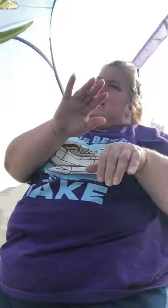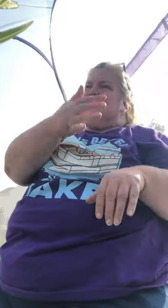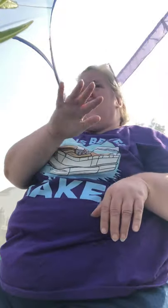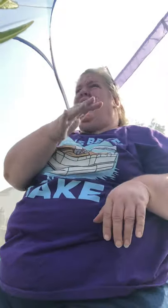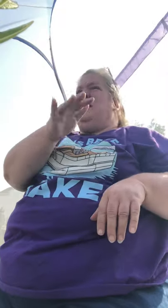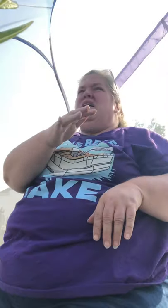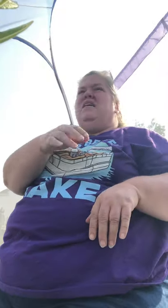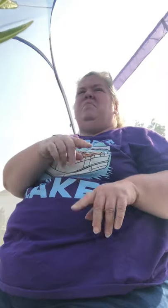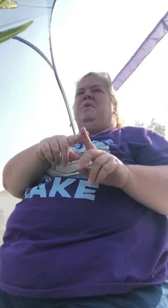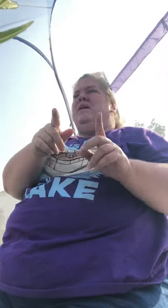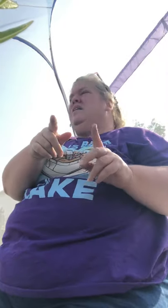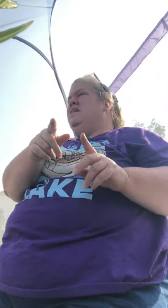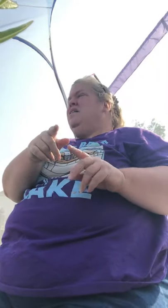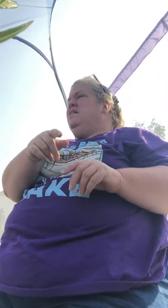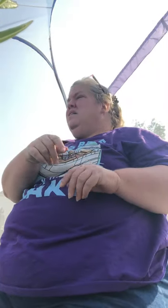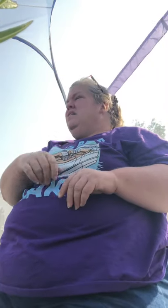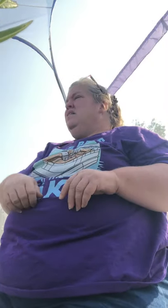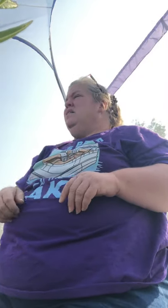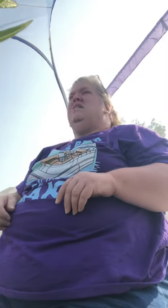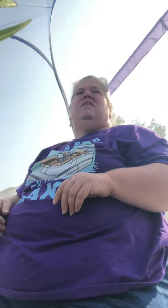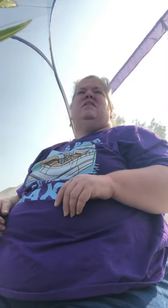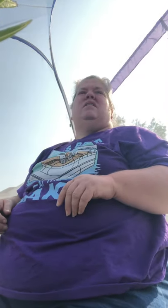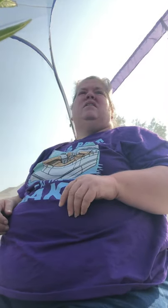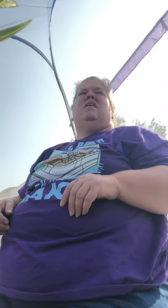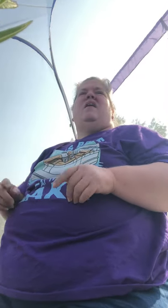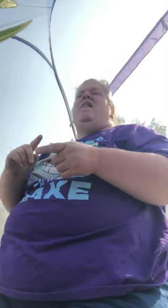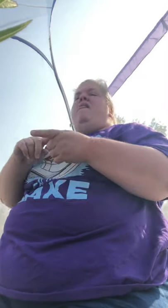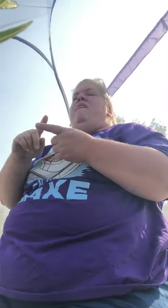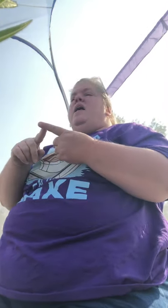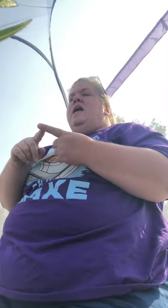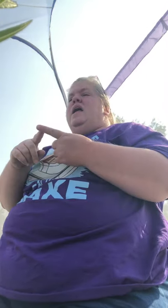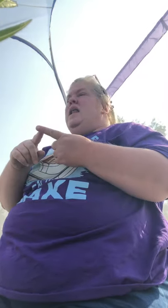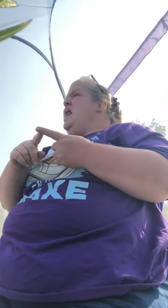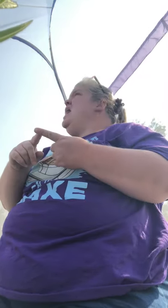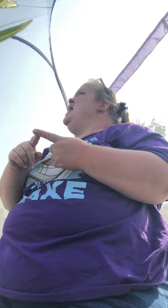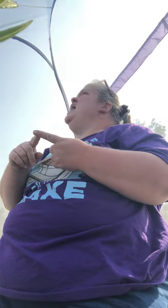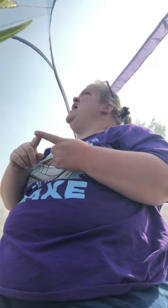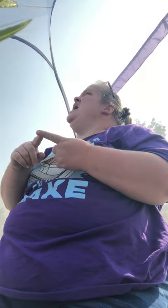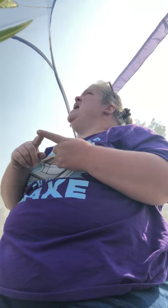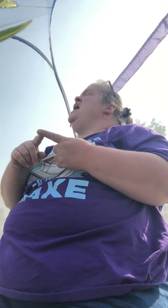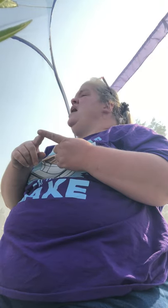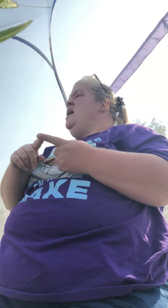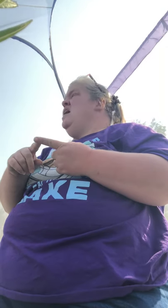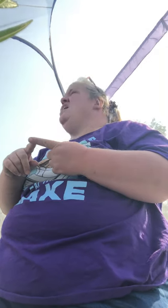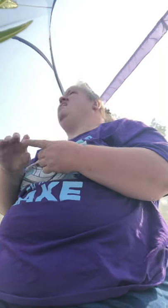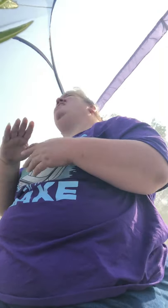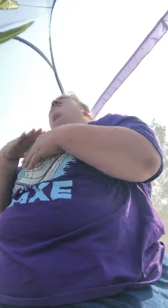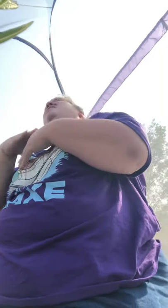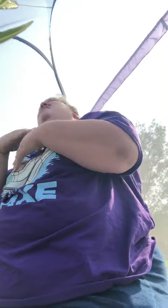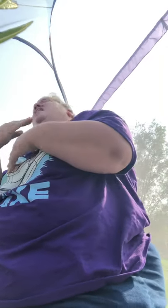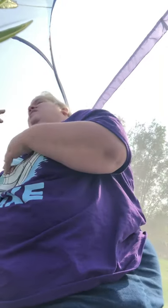kinda but then next